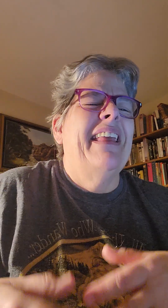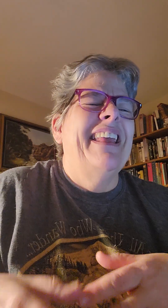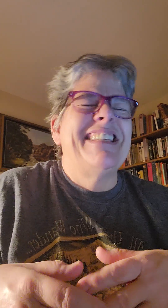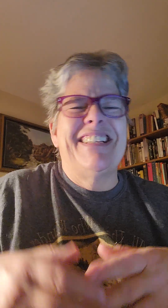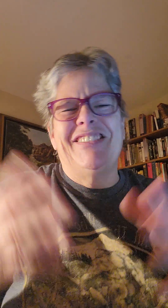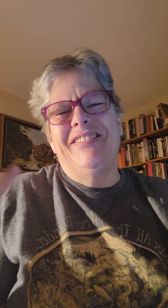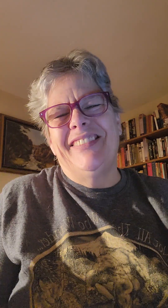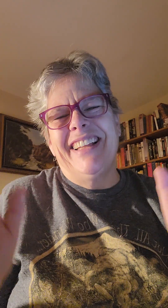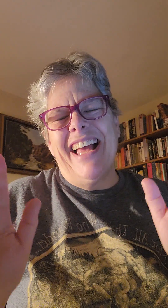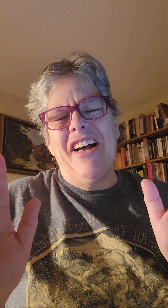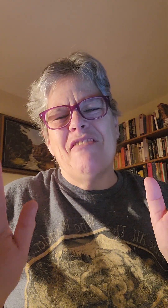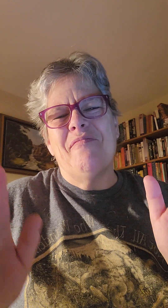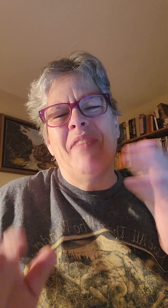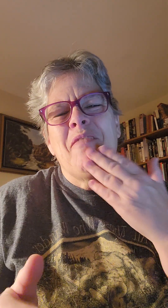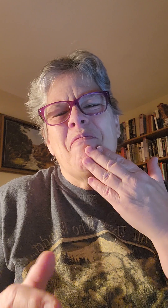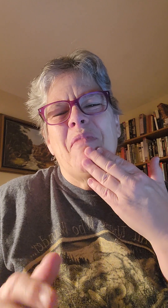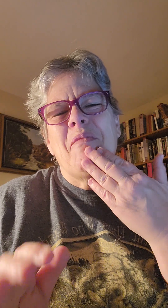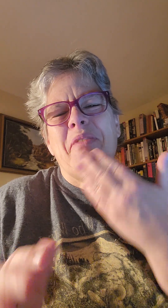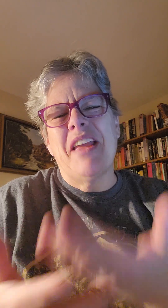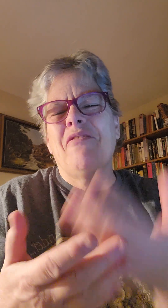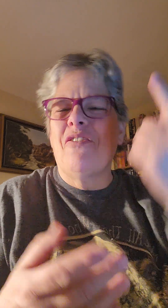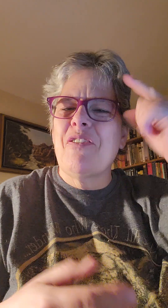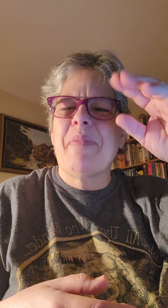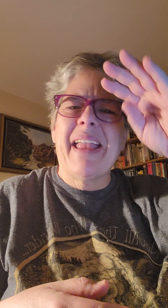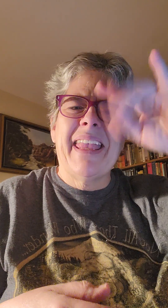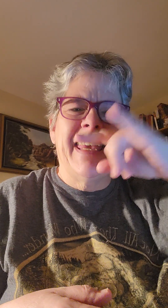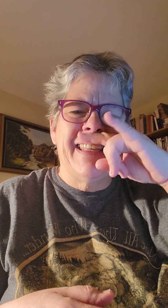So, um, I'm, I'm thankful for my kids.